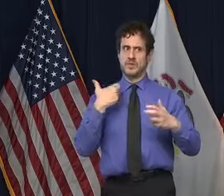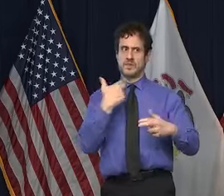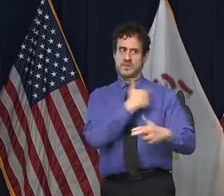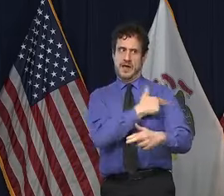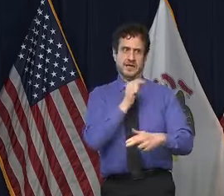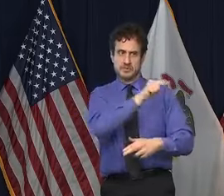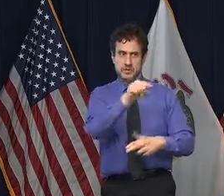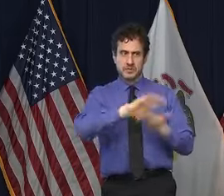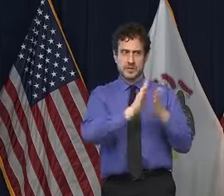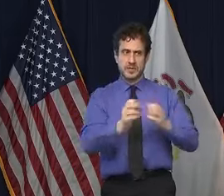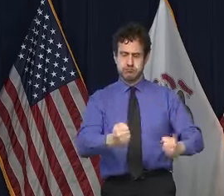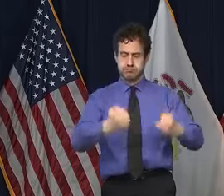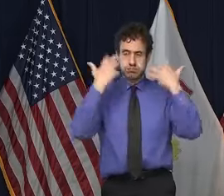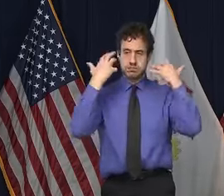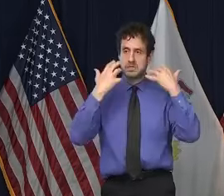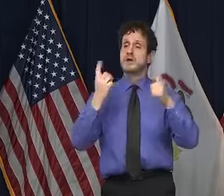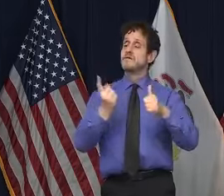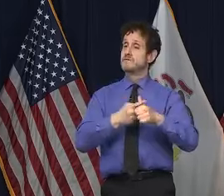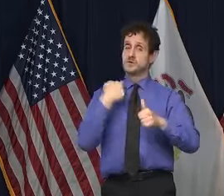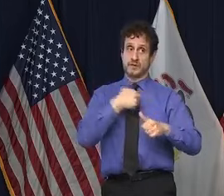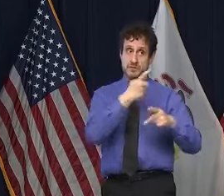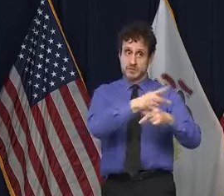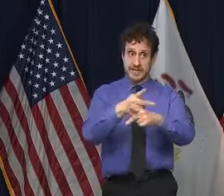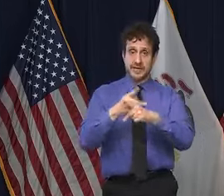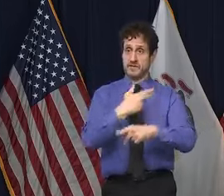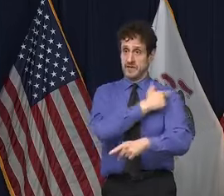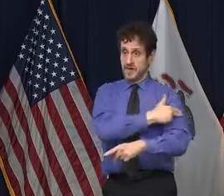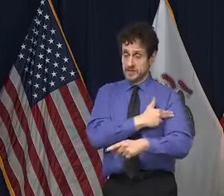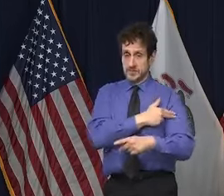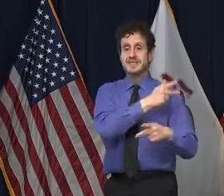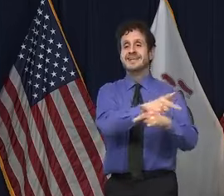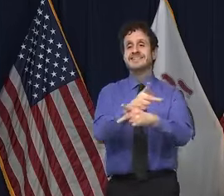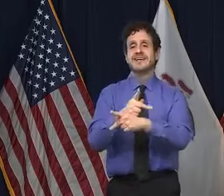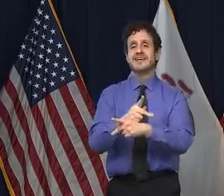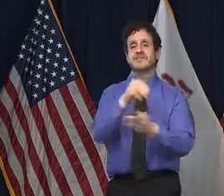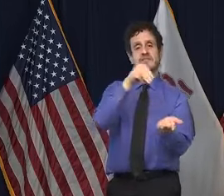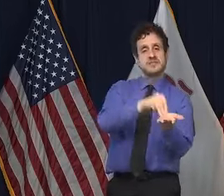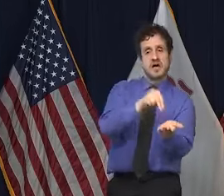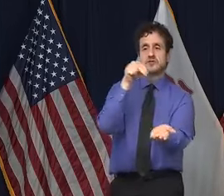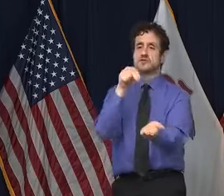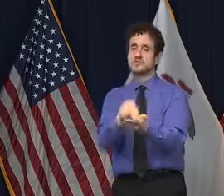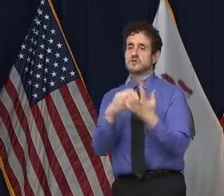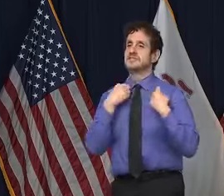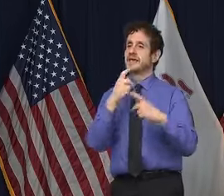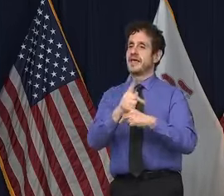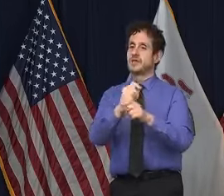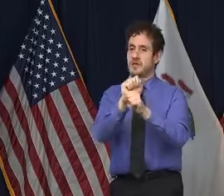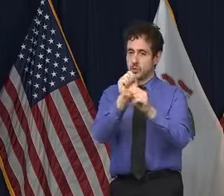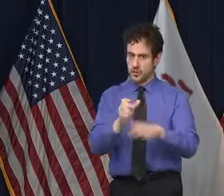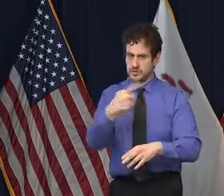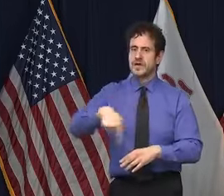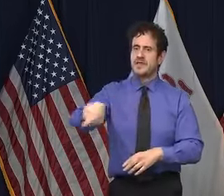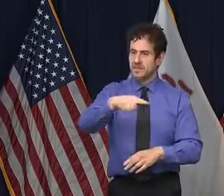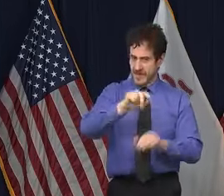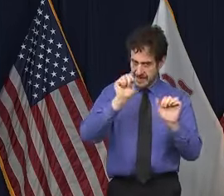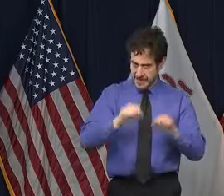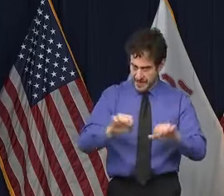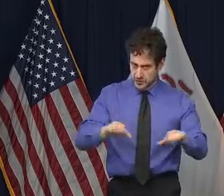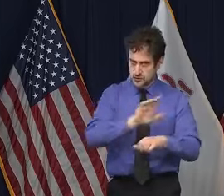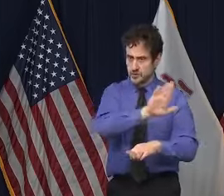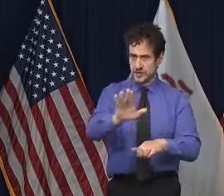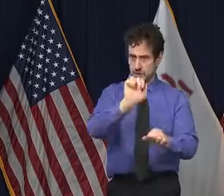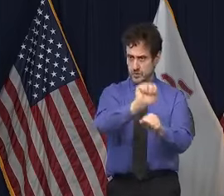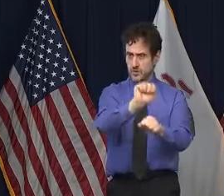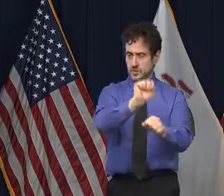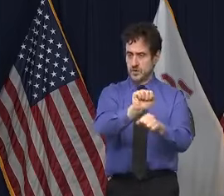let's make sure that we're taking care of our hospitals and our healthcare workers so they can do the job that they need to do. Part of it is we've got